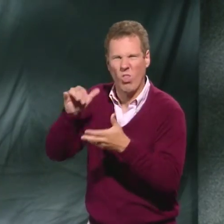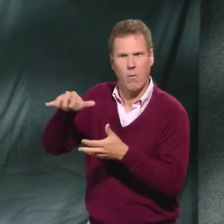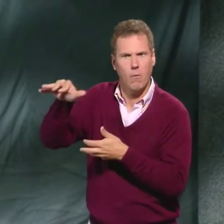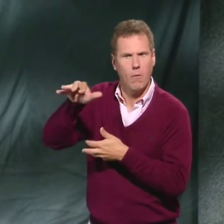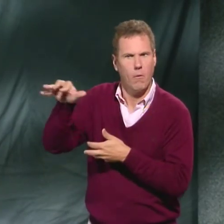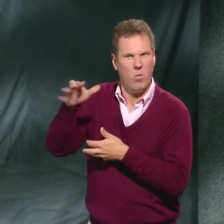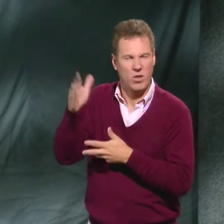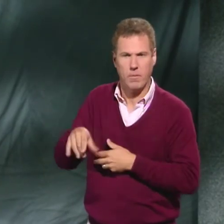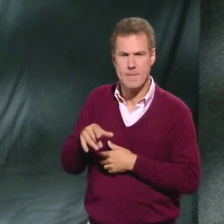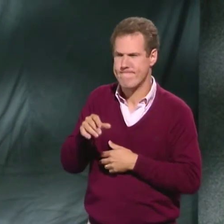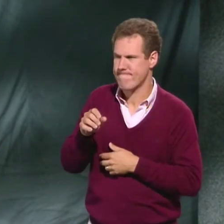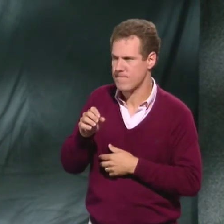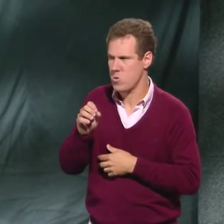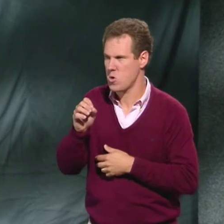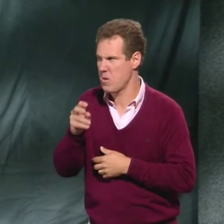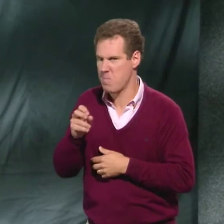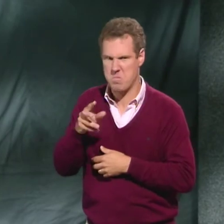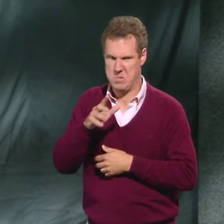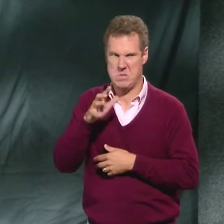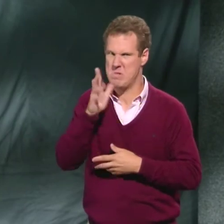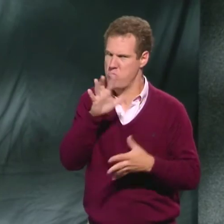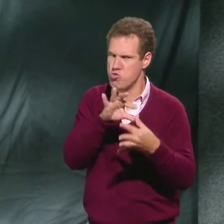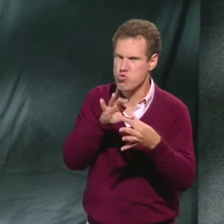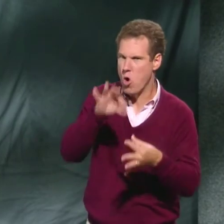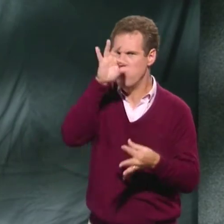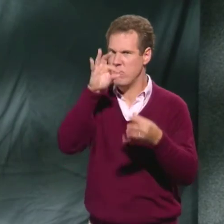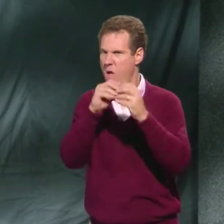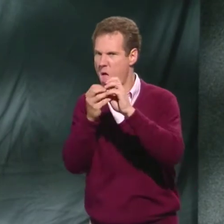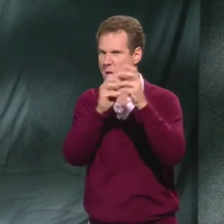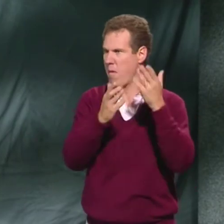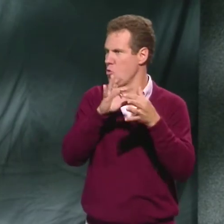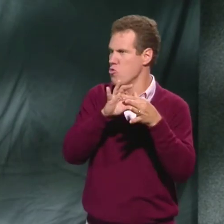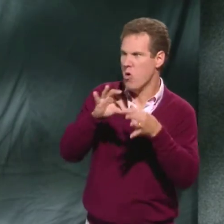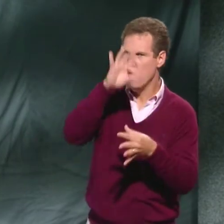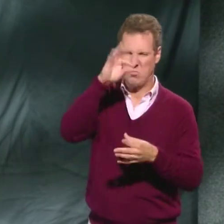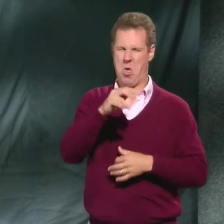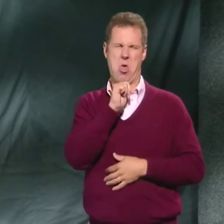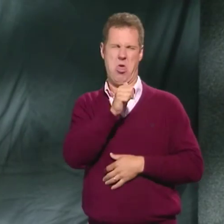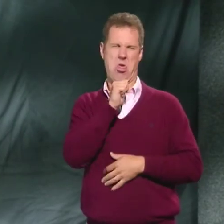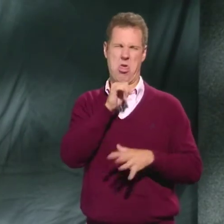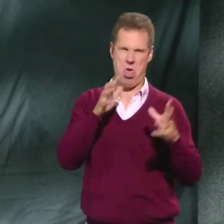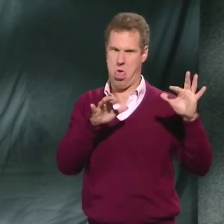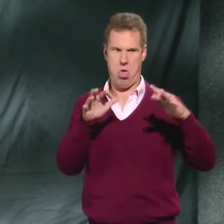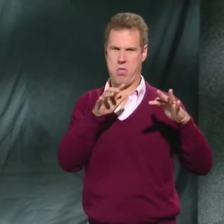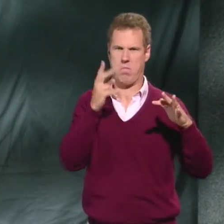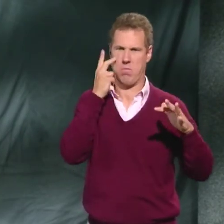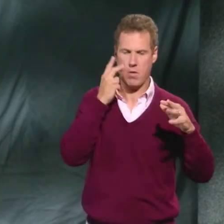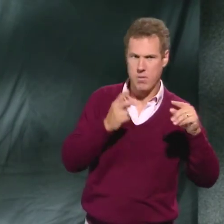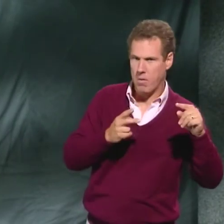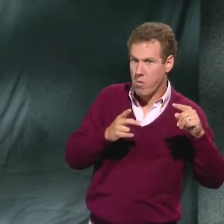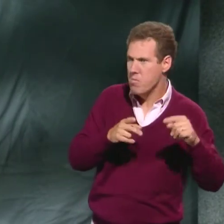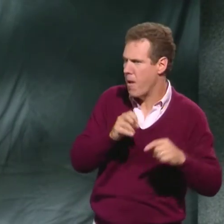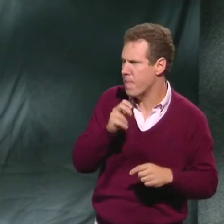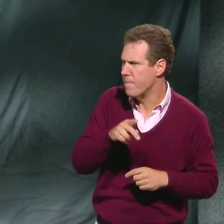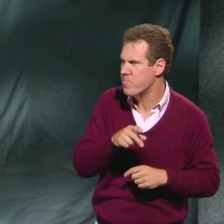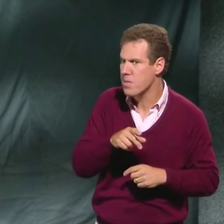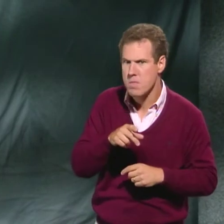They talked about the possibility that perhaps there was ghosts, but there's no such thing as ghosts,' they said. So the man went into the house